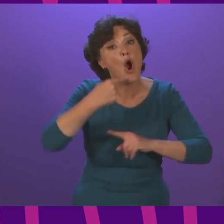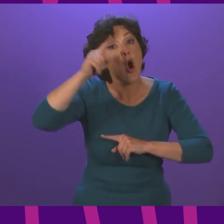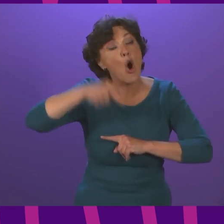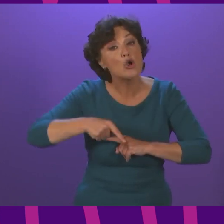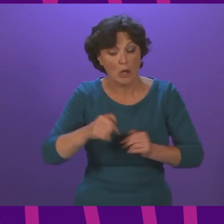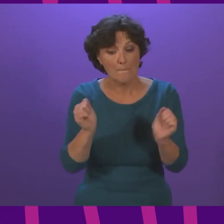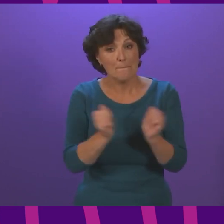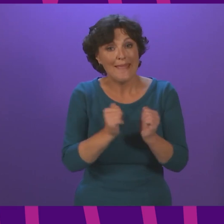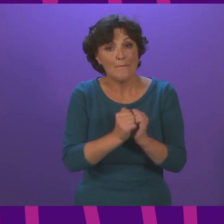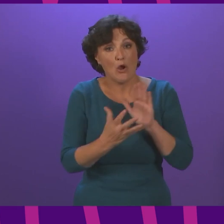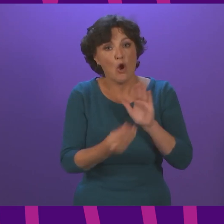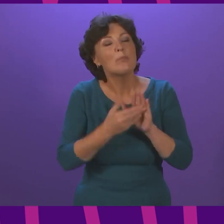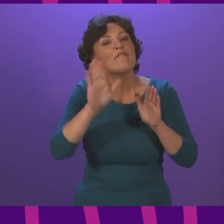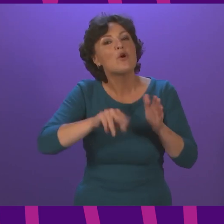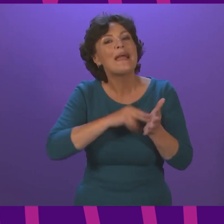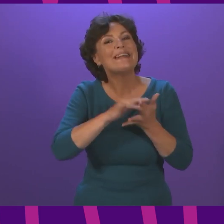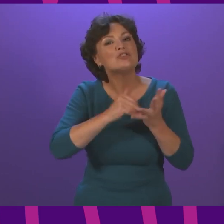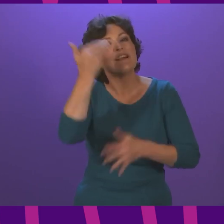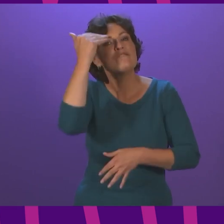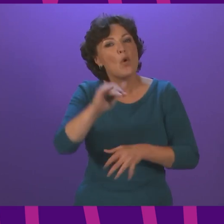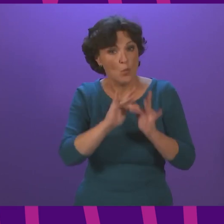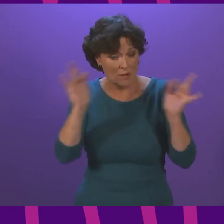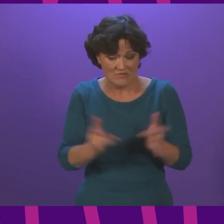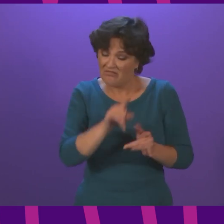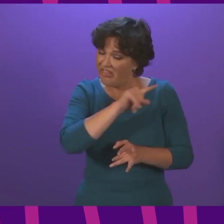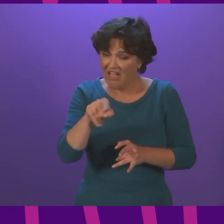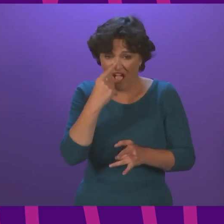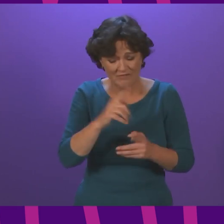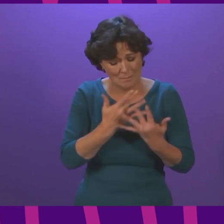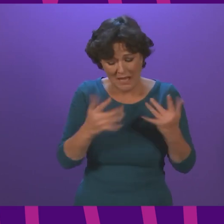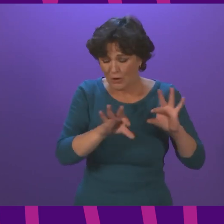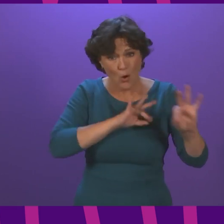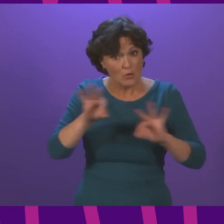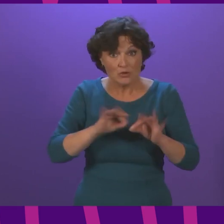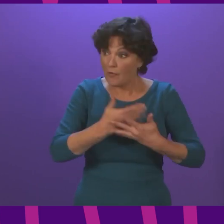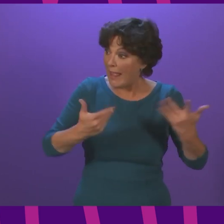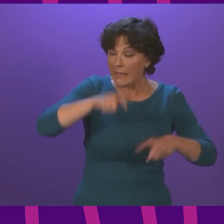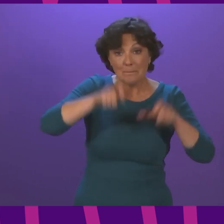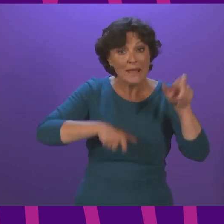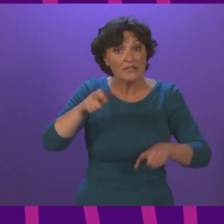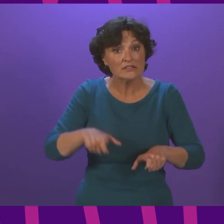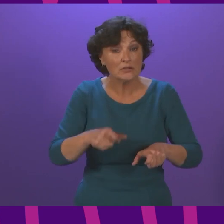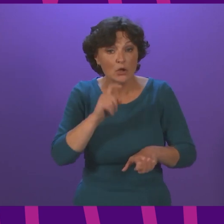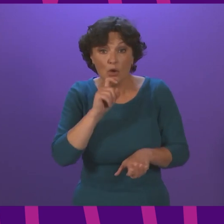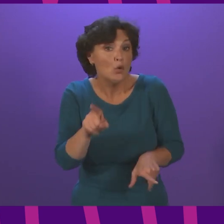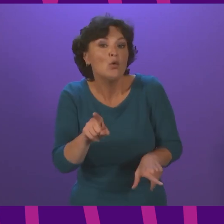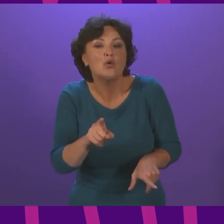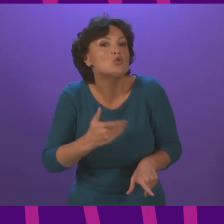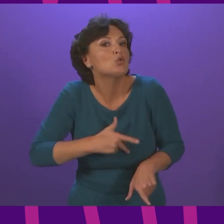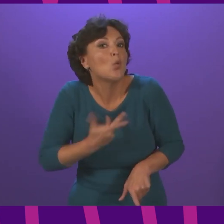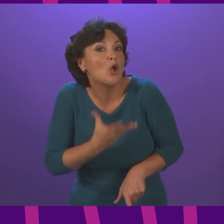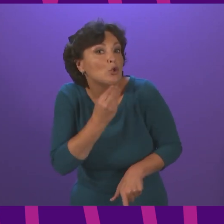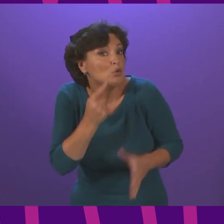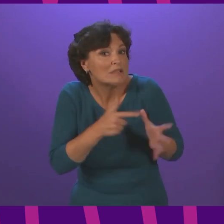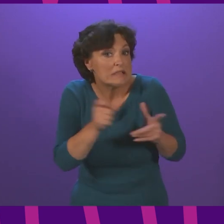record from the NHS Informed website. These will continue to be options for anyone who is not willing or able to use the app.